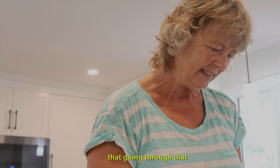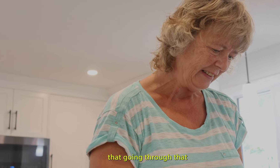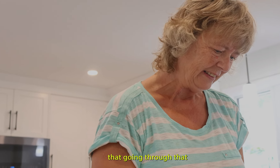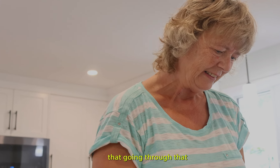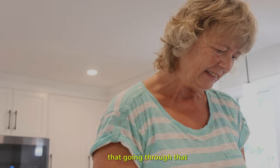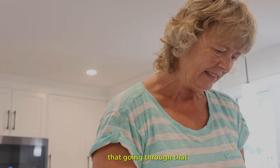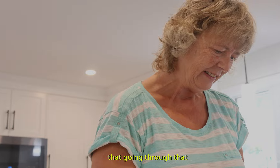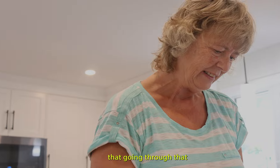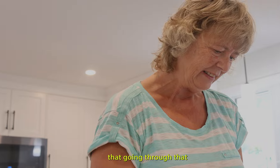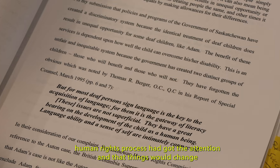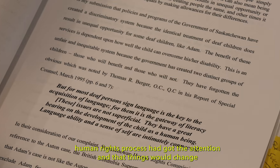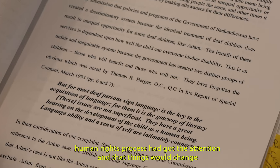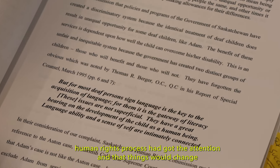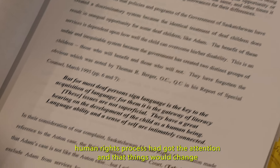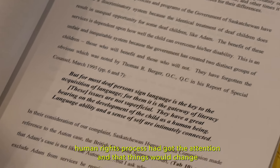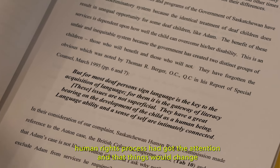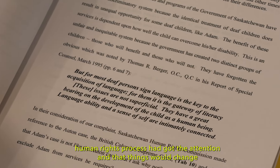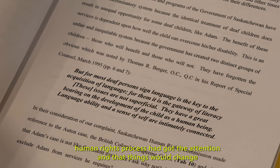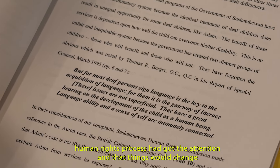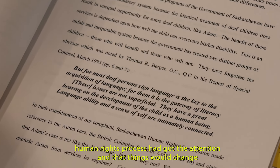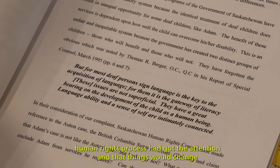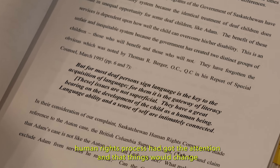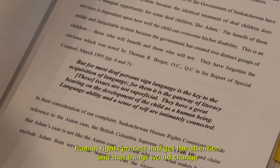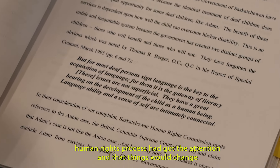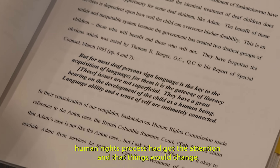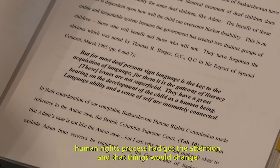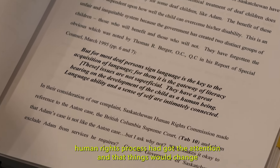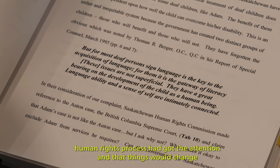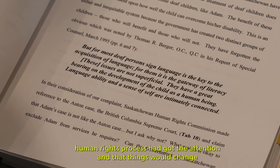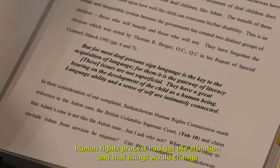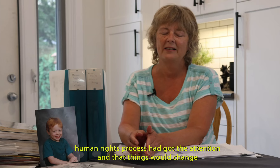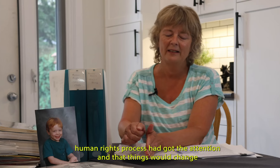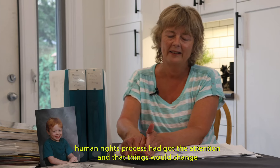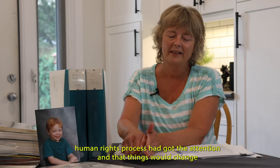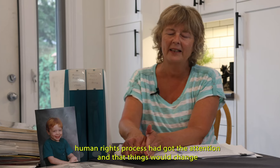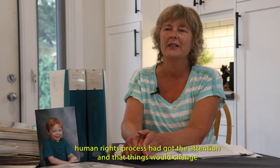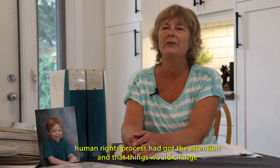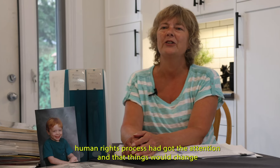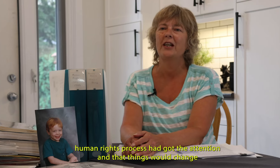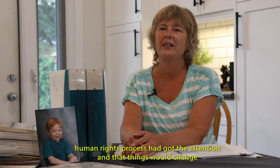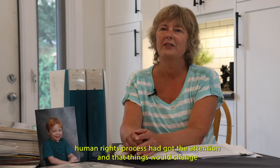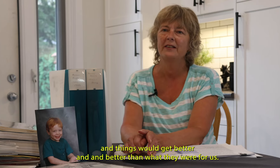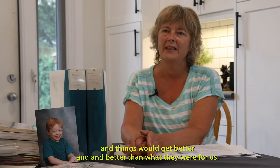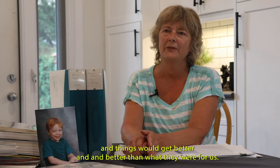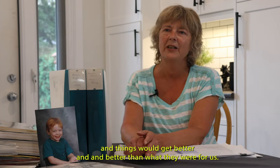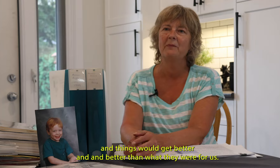going through that human rights process had got the attention and that things would change and things would get